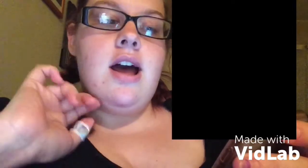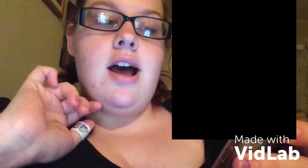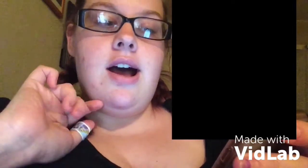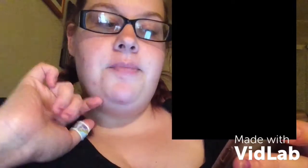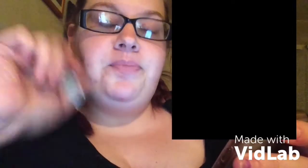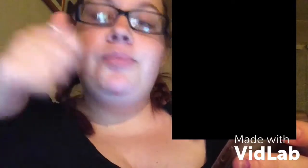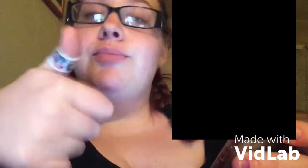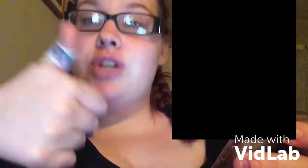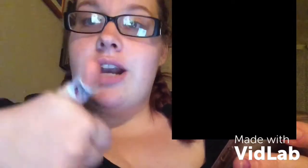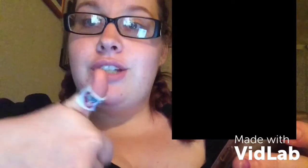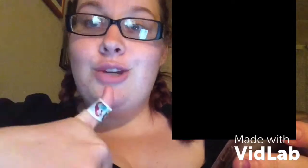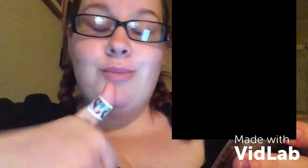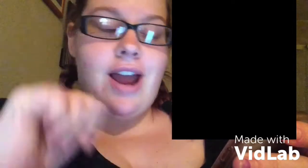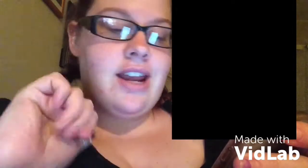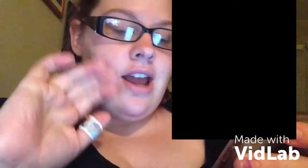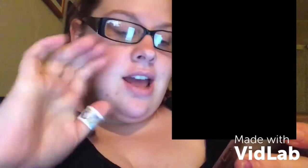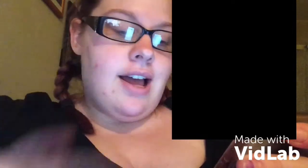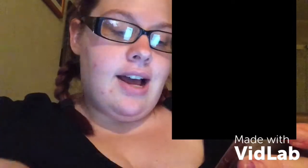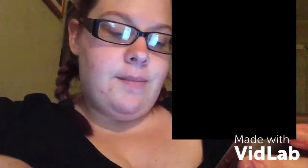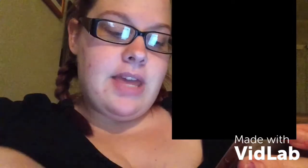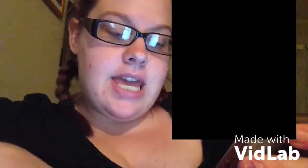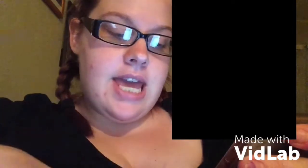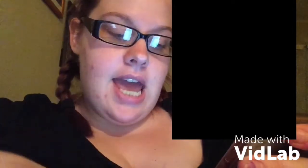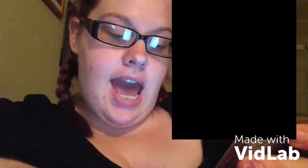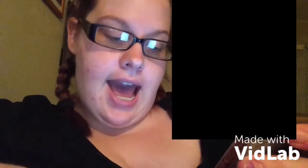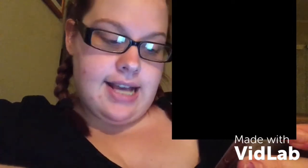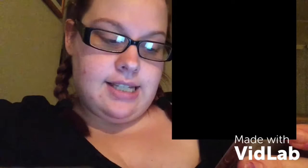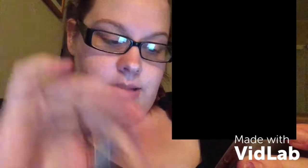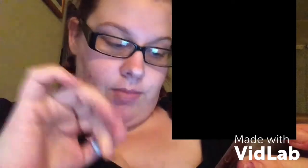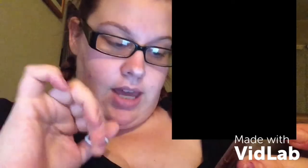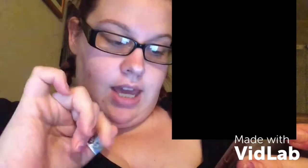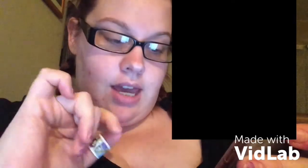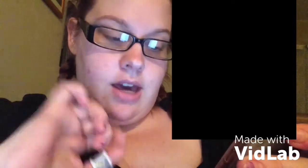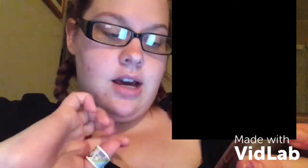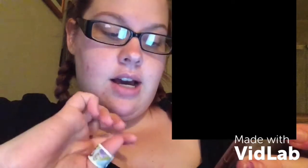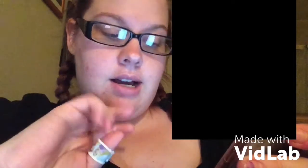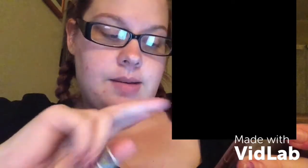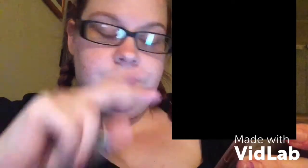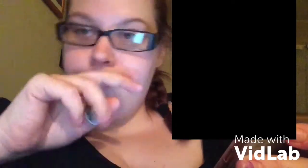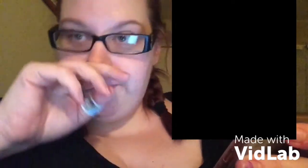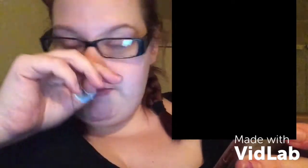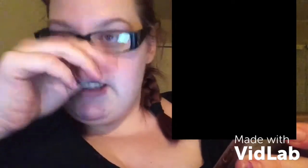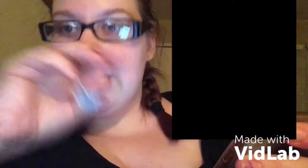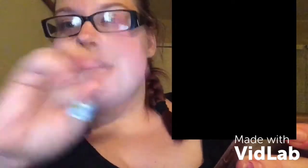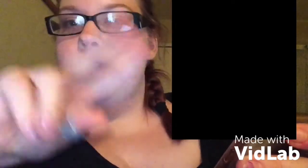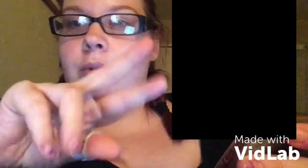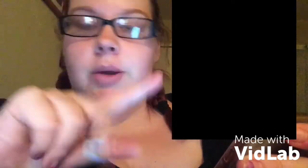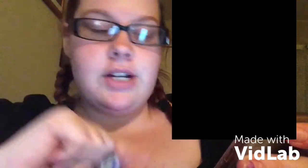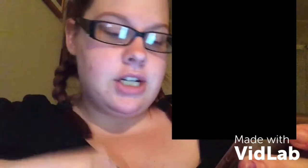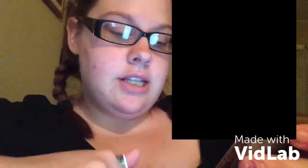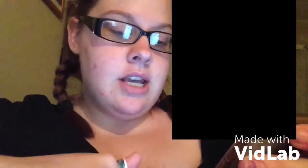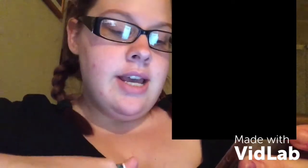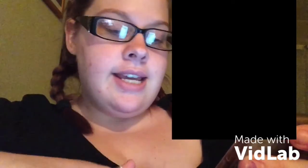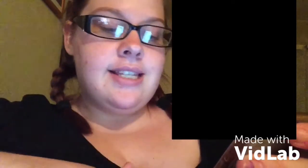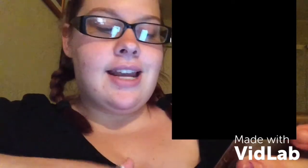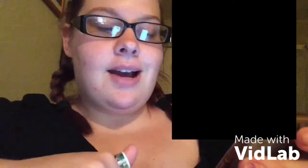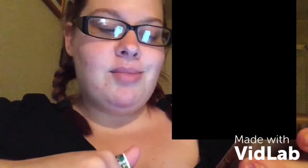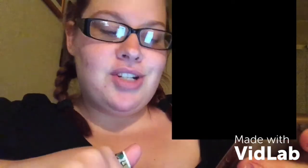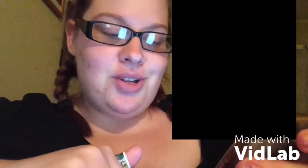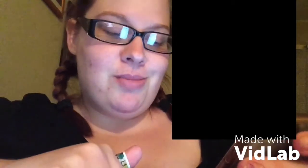um, shout out to you, Brian. Um, he asked me, um, it's like a two-part question. He said, how much do you